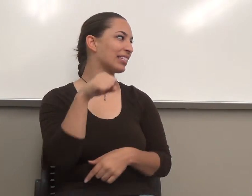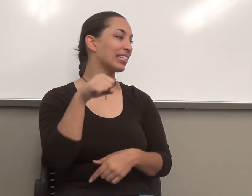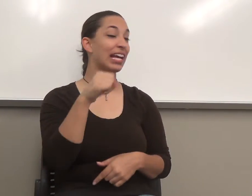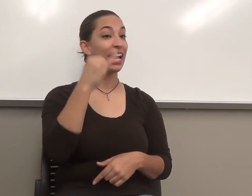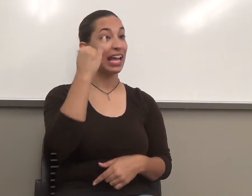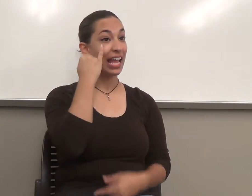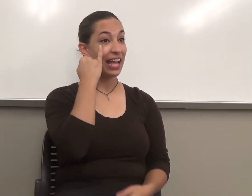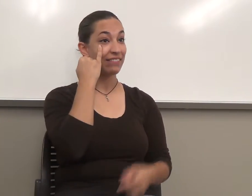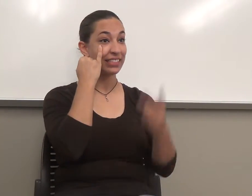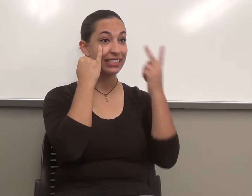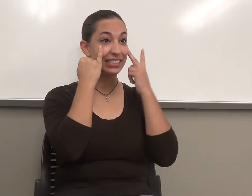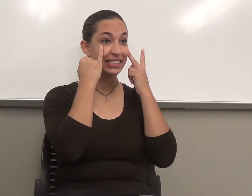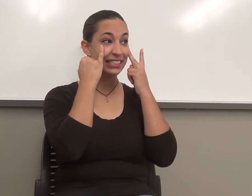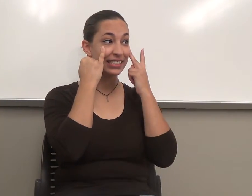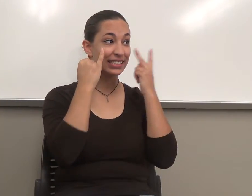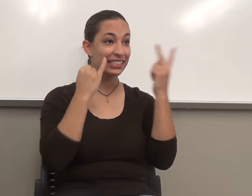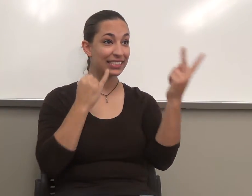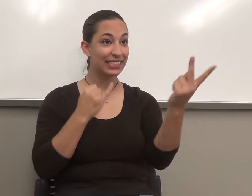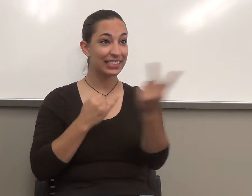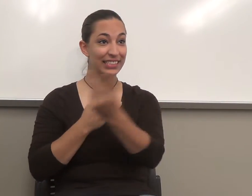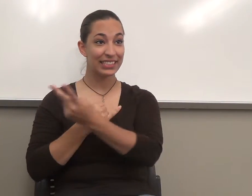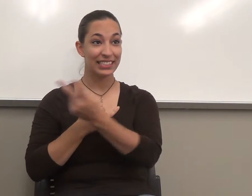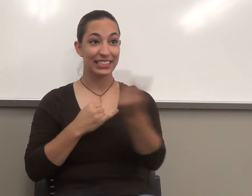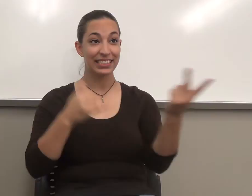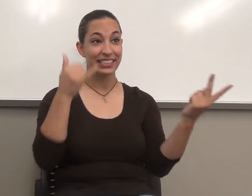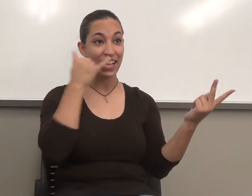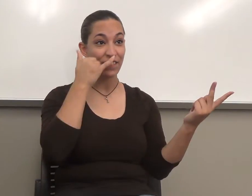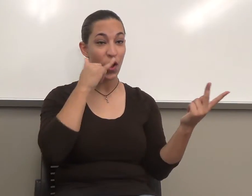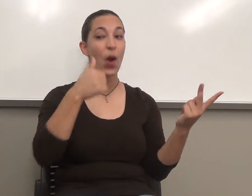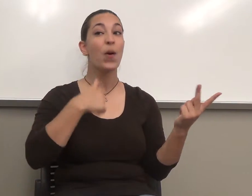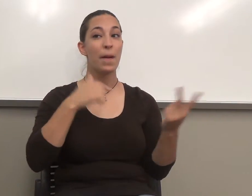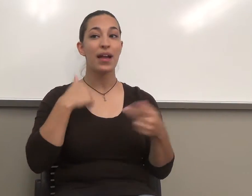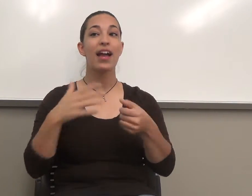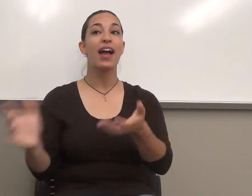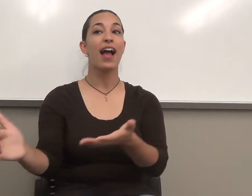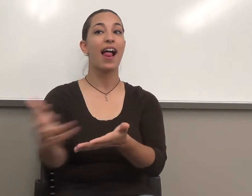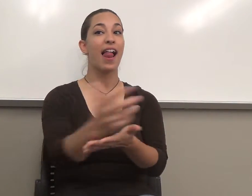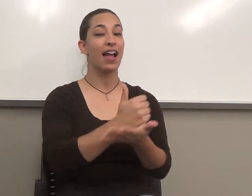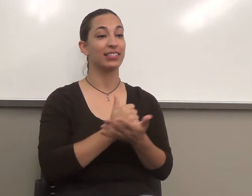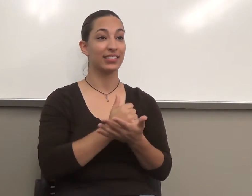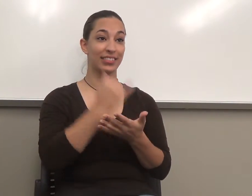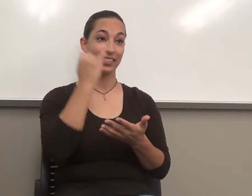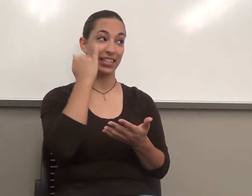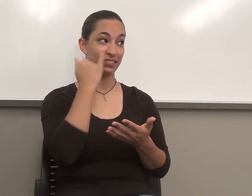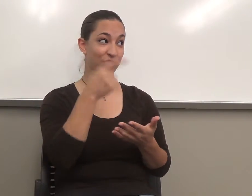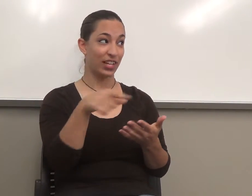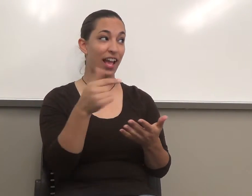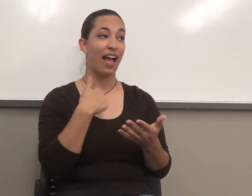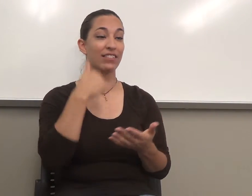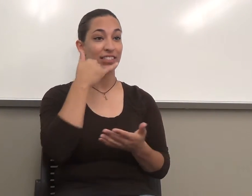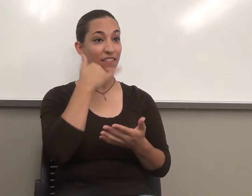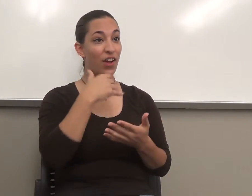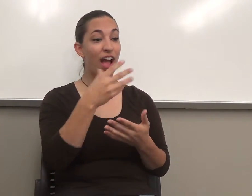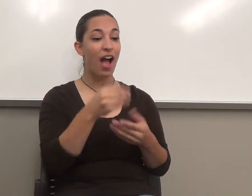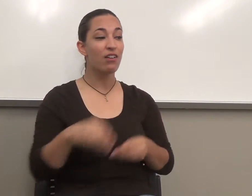phone, I will come and collect it. Okay? If you have a cell phone out, I will come and collect it. Okay.